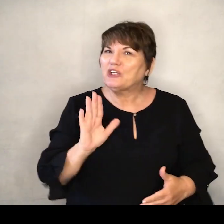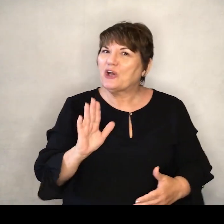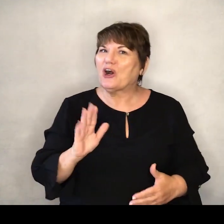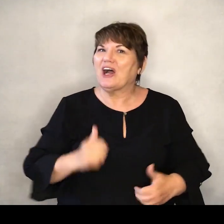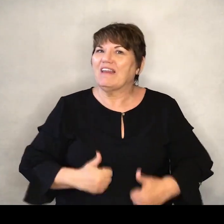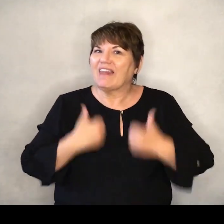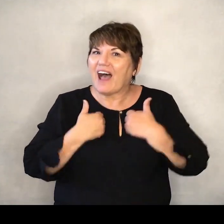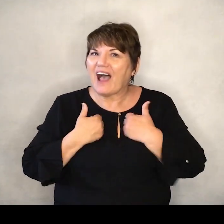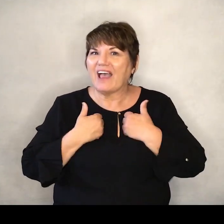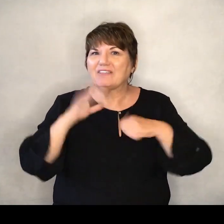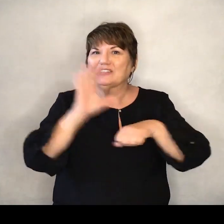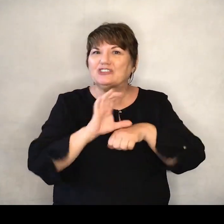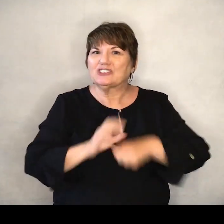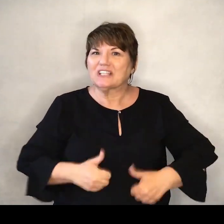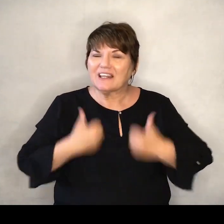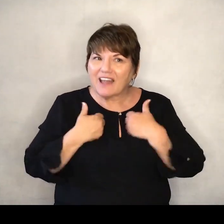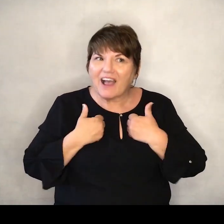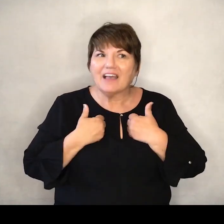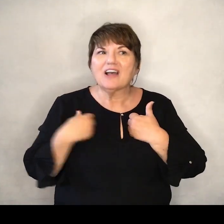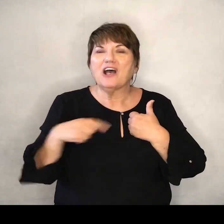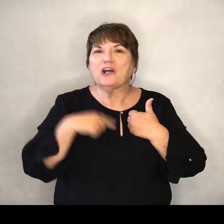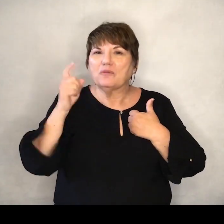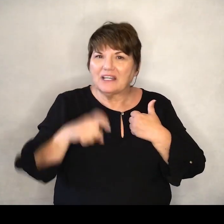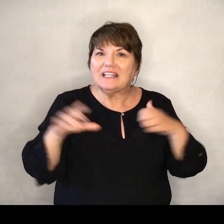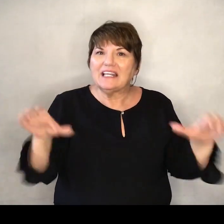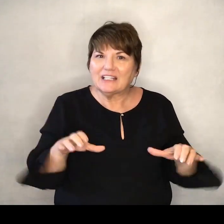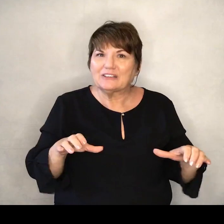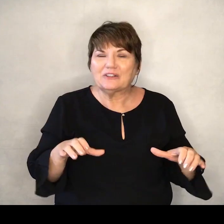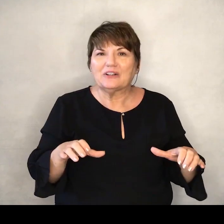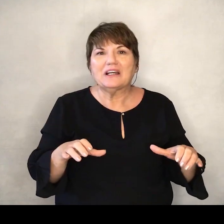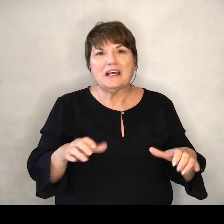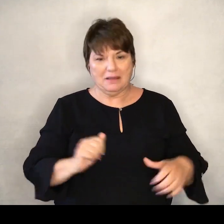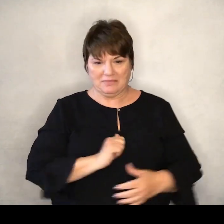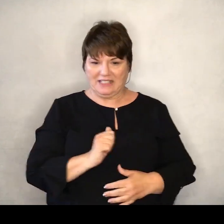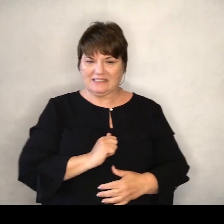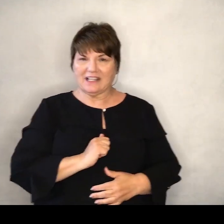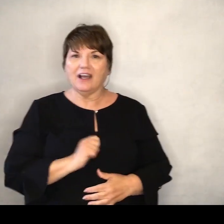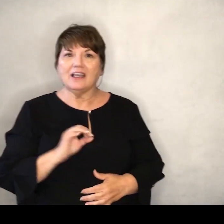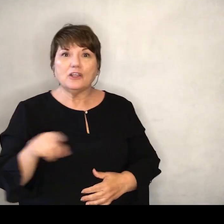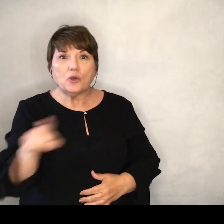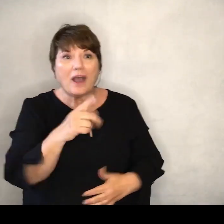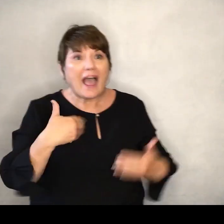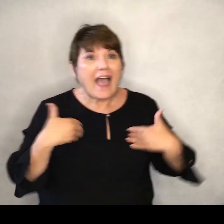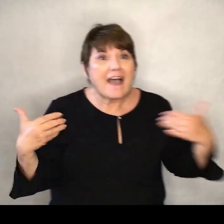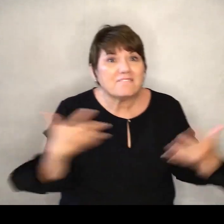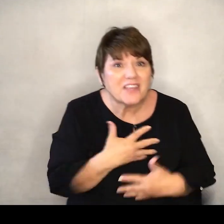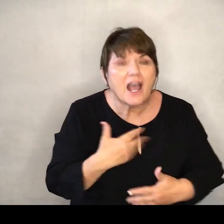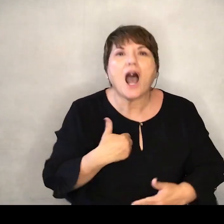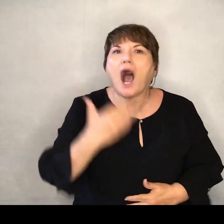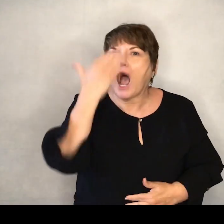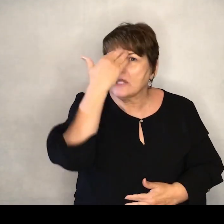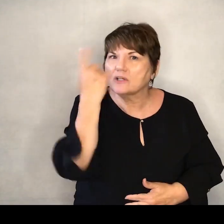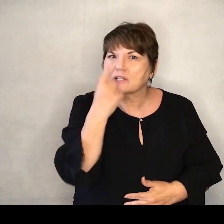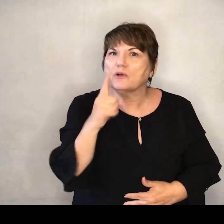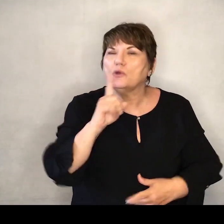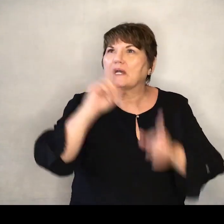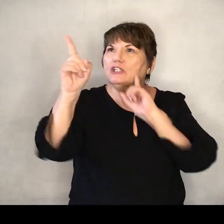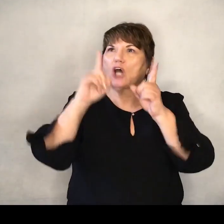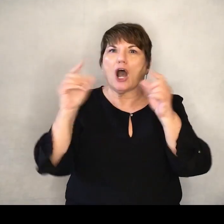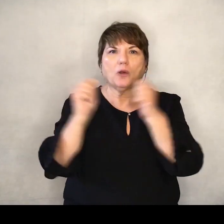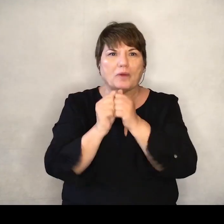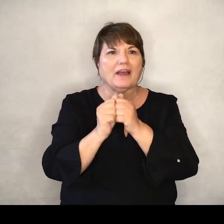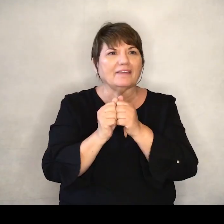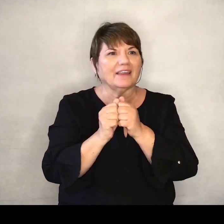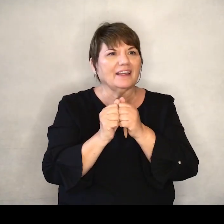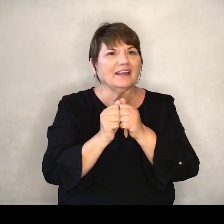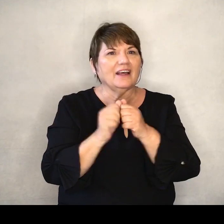or the church, it's something that we need to do. Personally, if you have fears, I know somebody you can talk to. He's